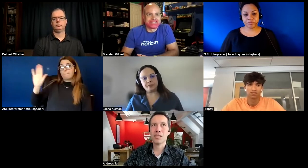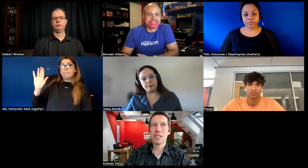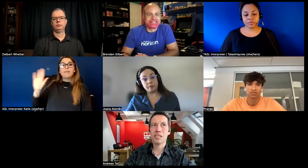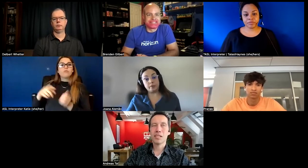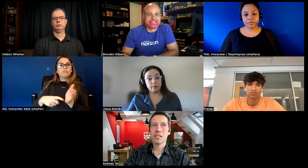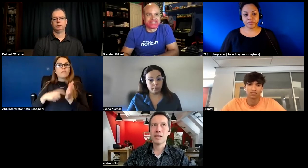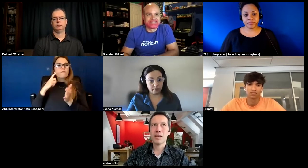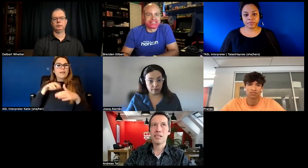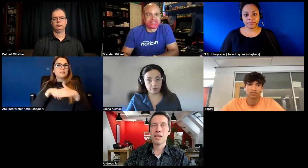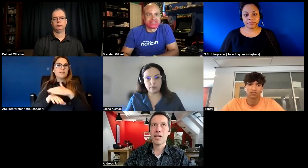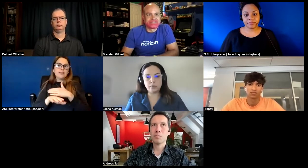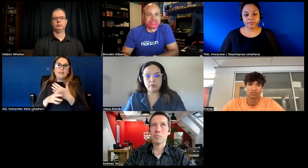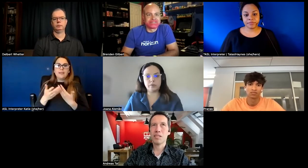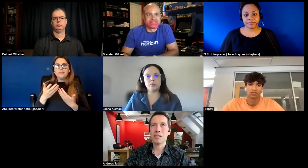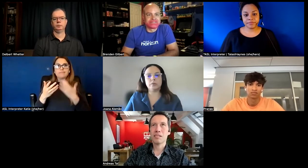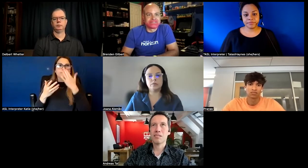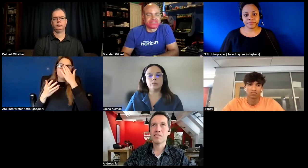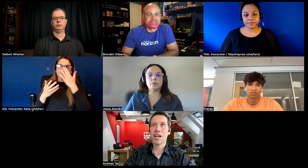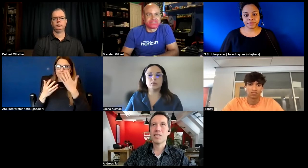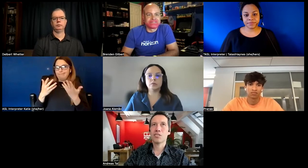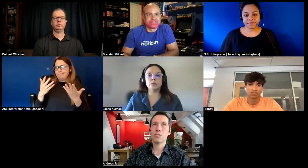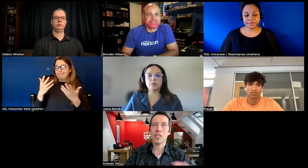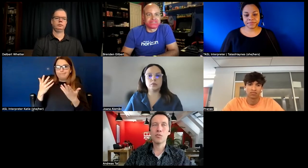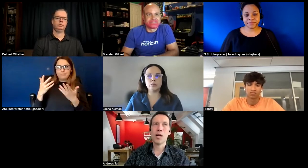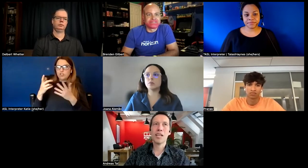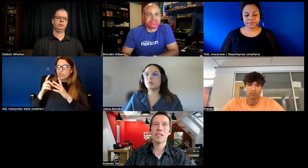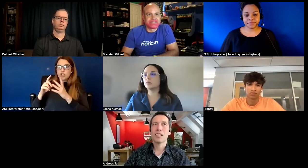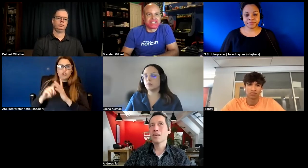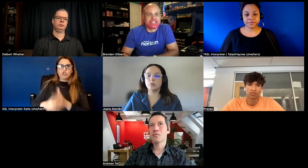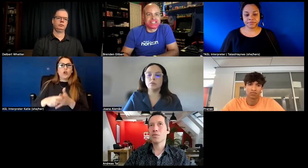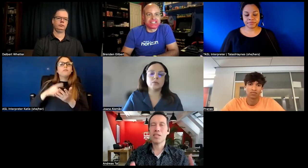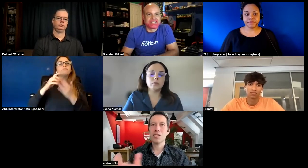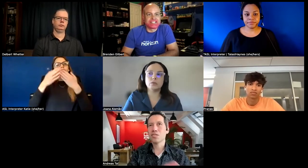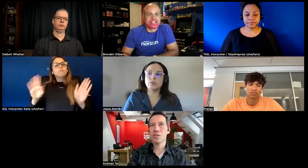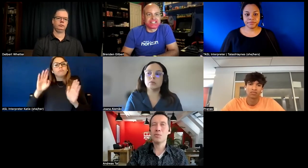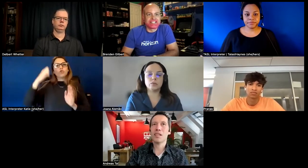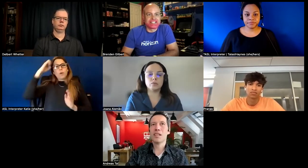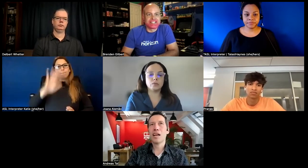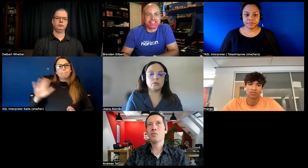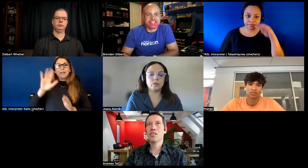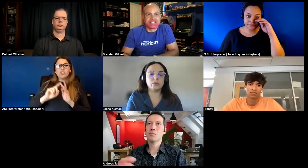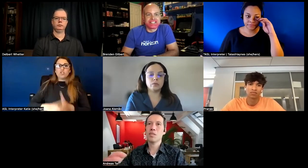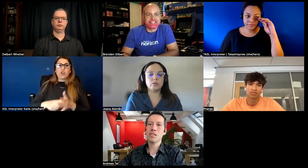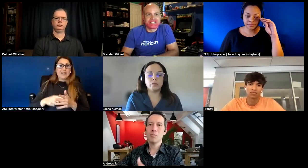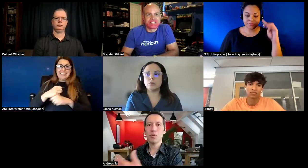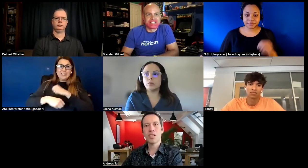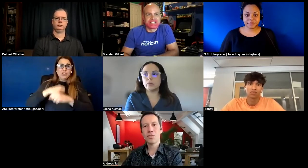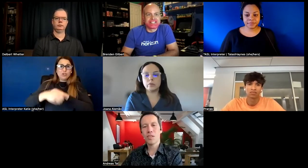that has been started european-wide for years ago and now it needs to be put international